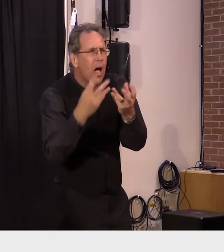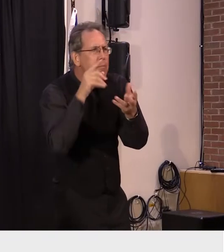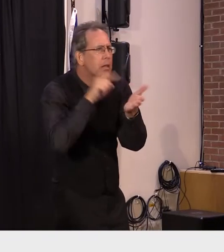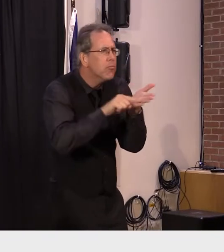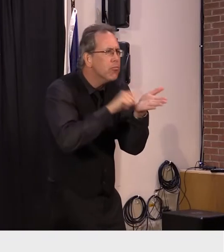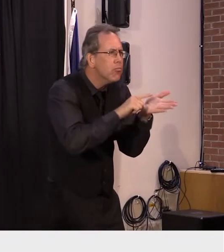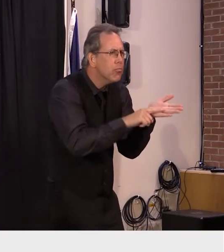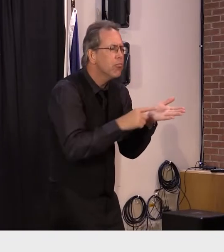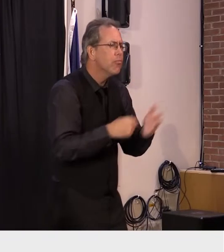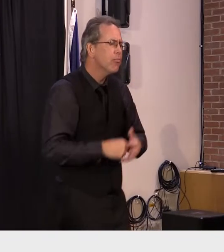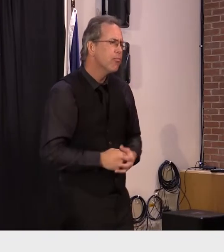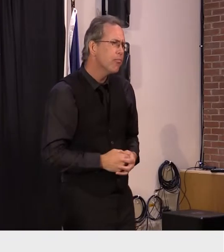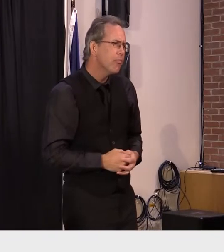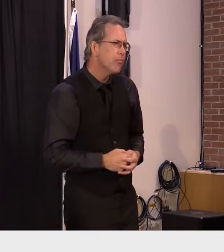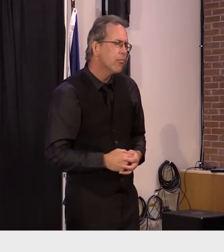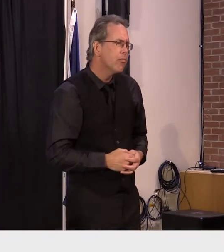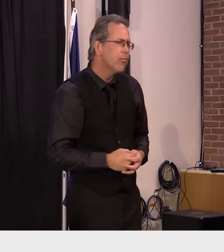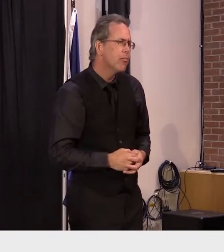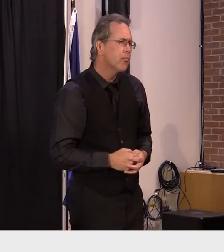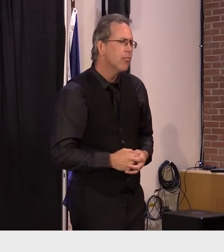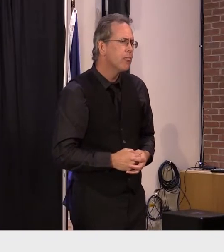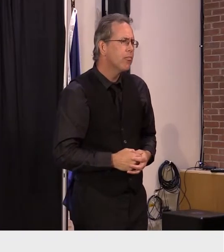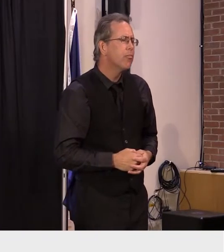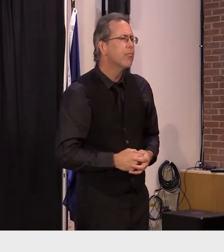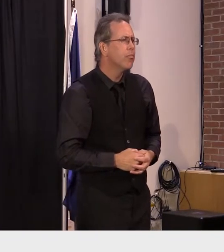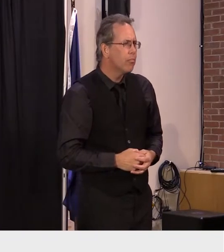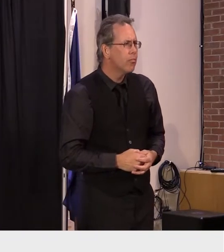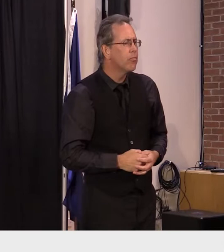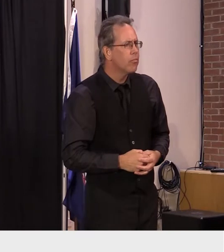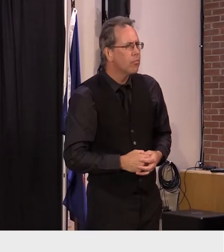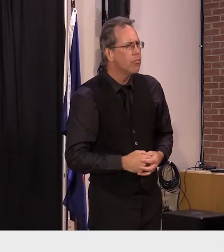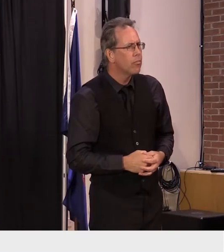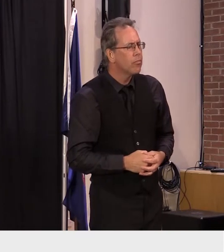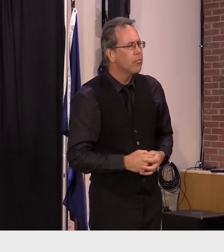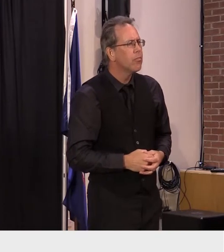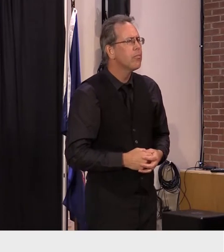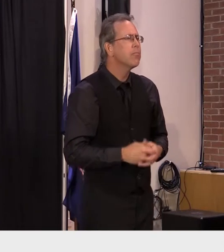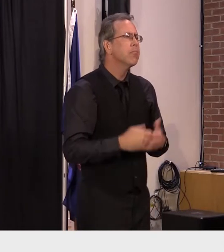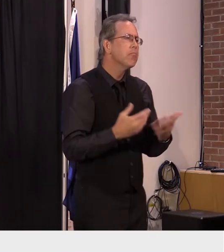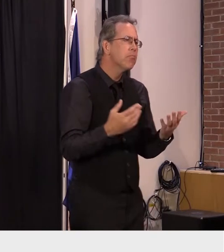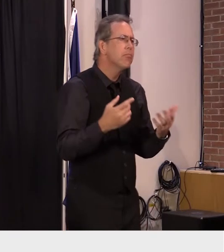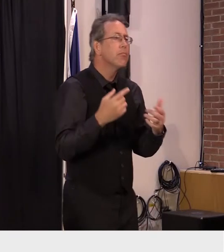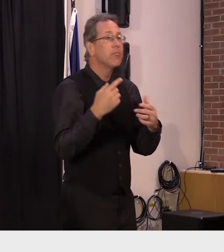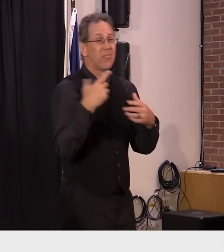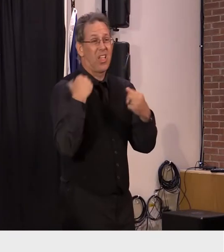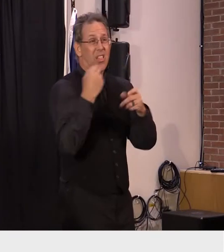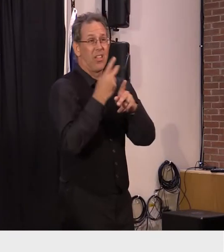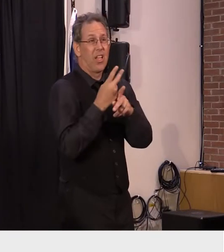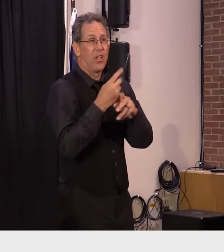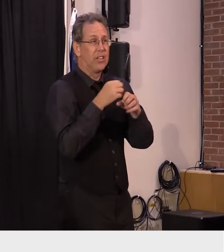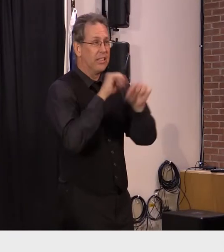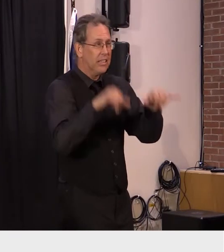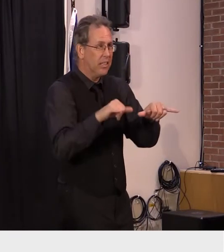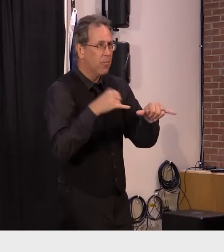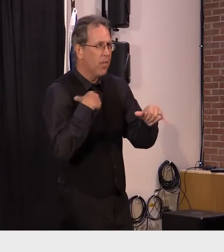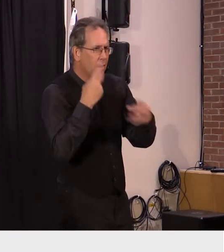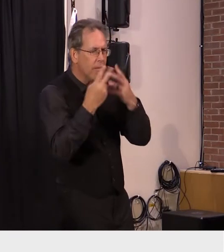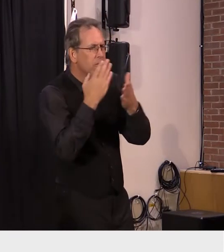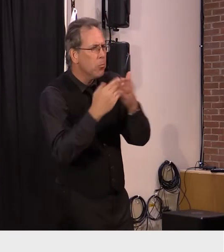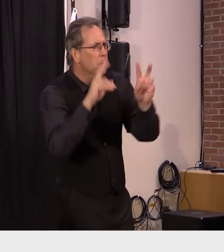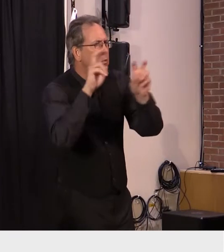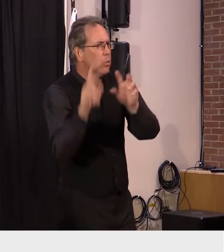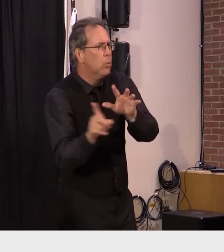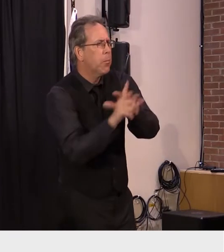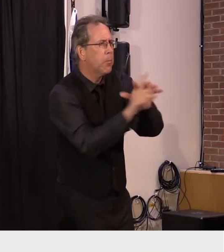providers in addition to the issues that we've faced with our with our health care system we are also looking at important